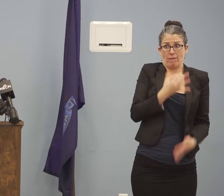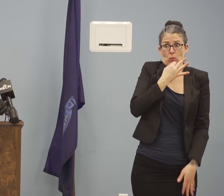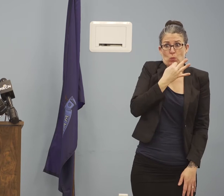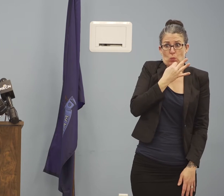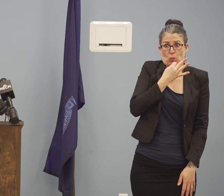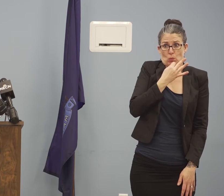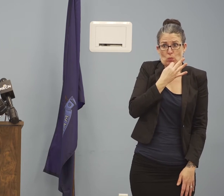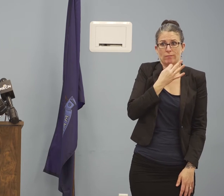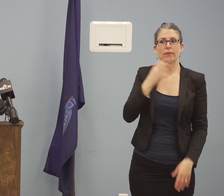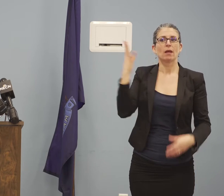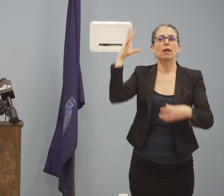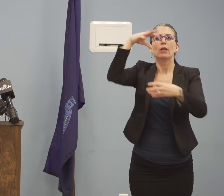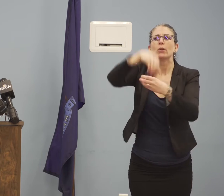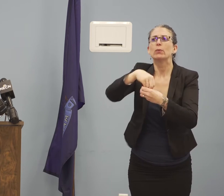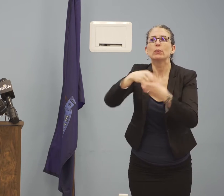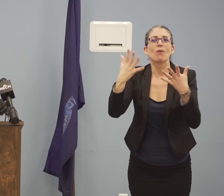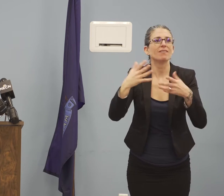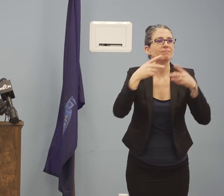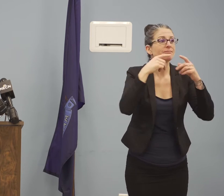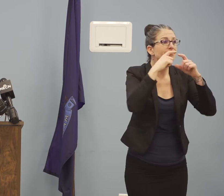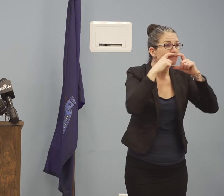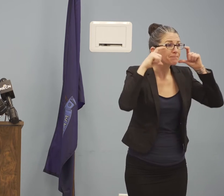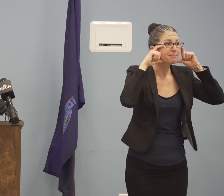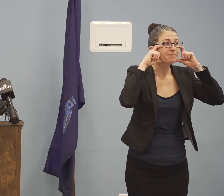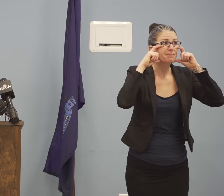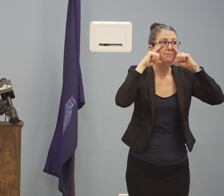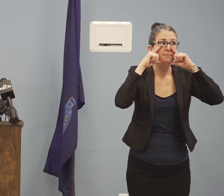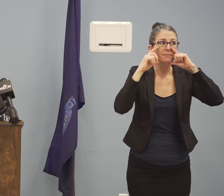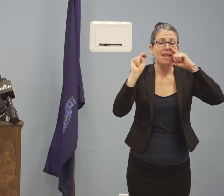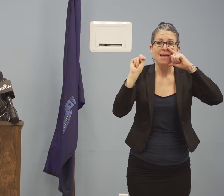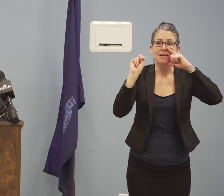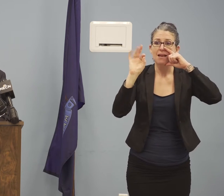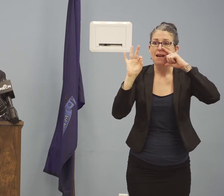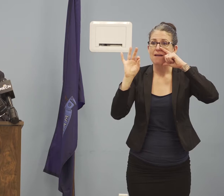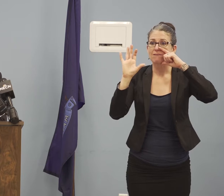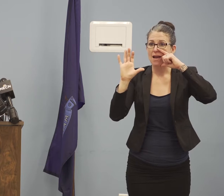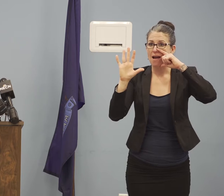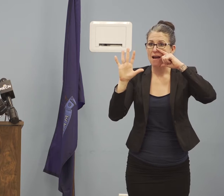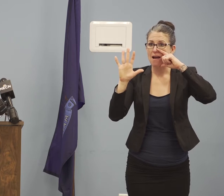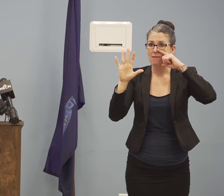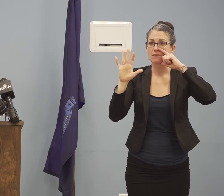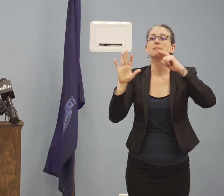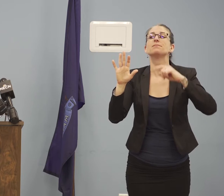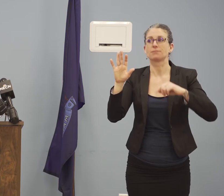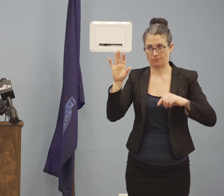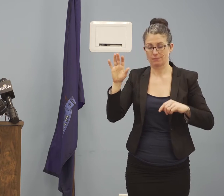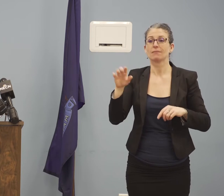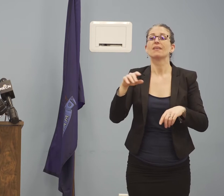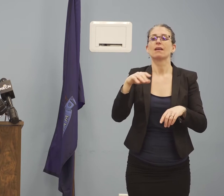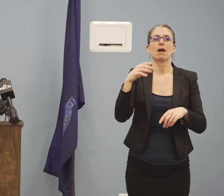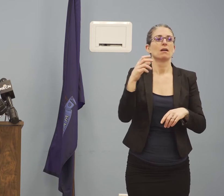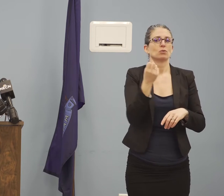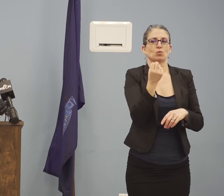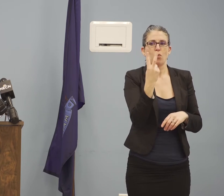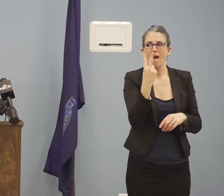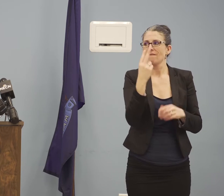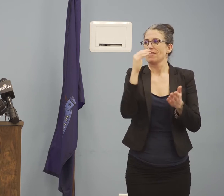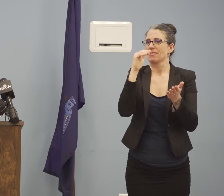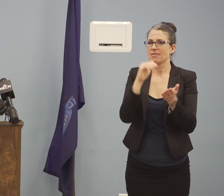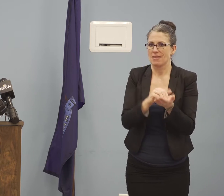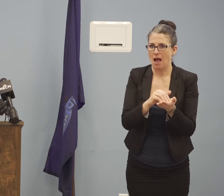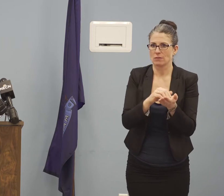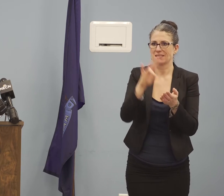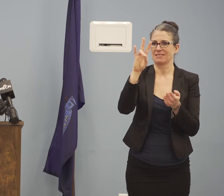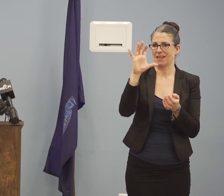that we requested has come in. That's approximately 12,795 masks.